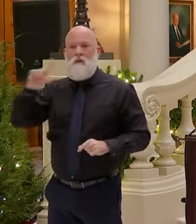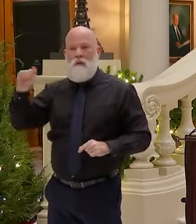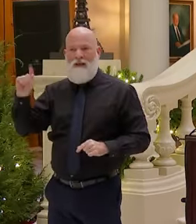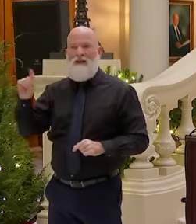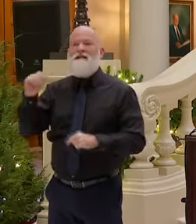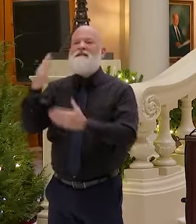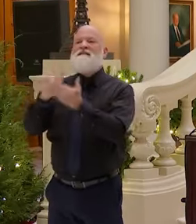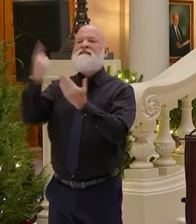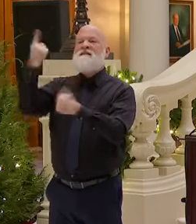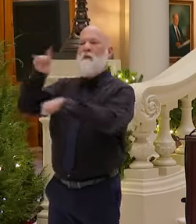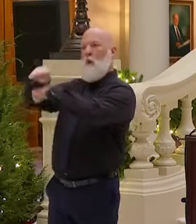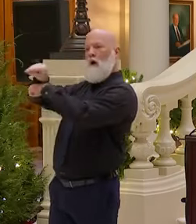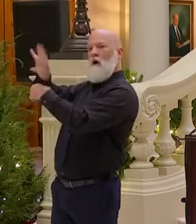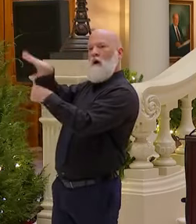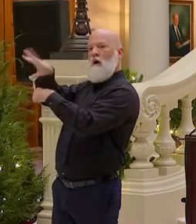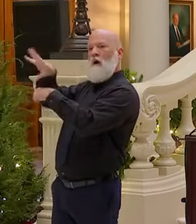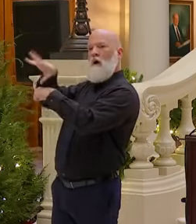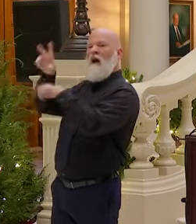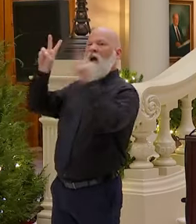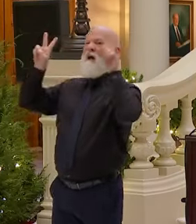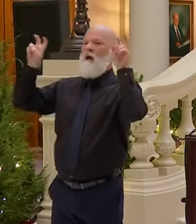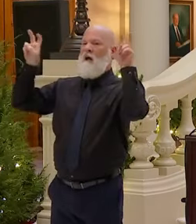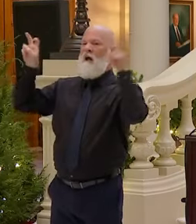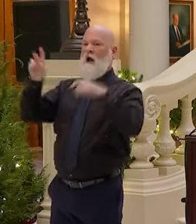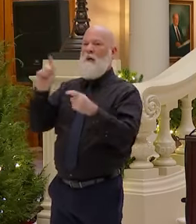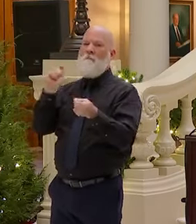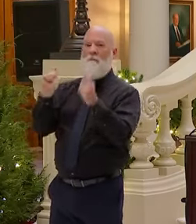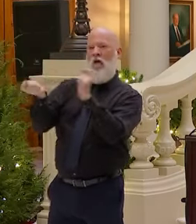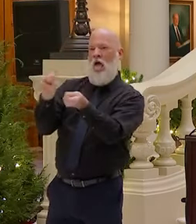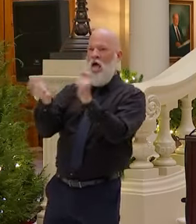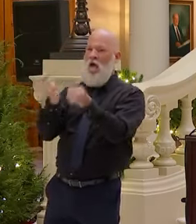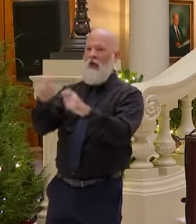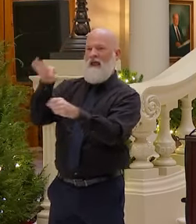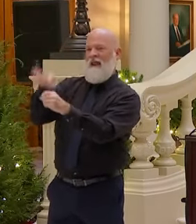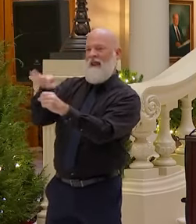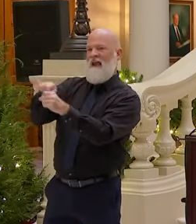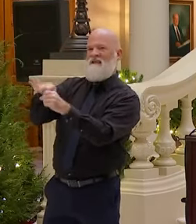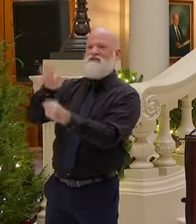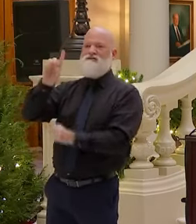manipulating election data off of the off of the recount.